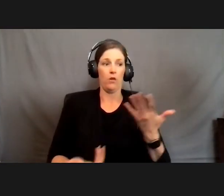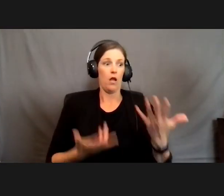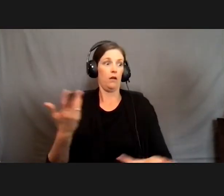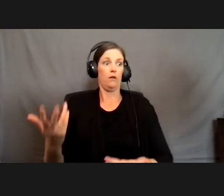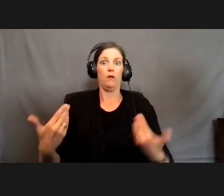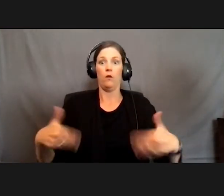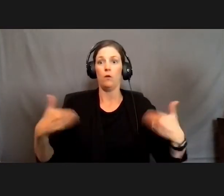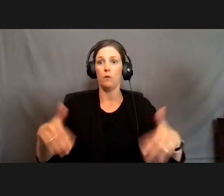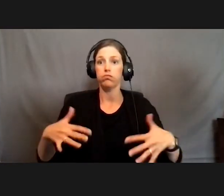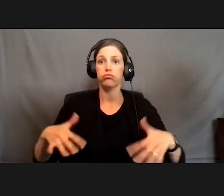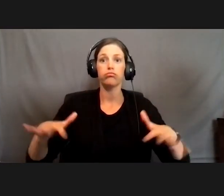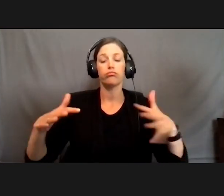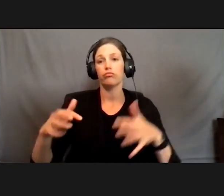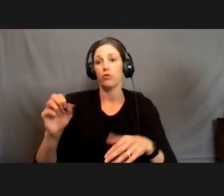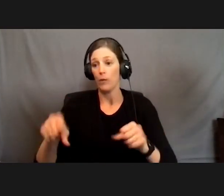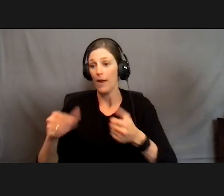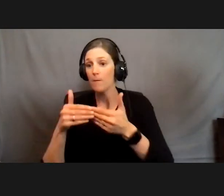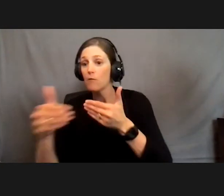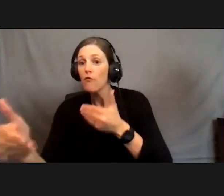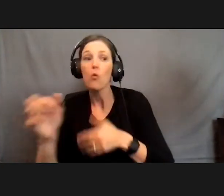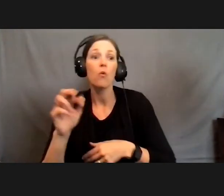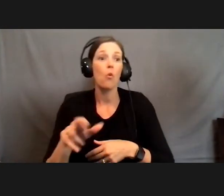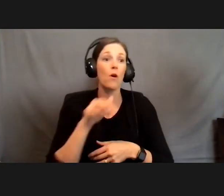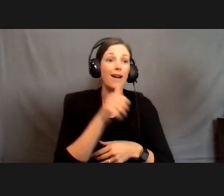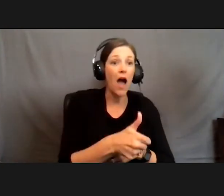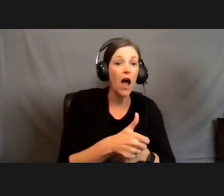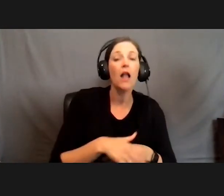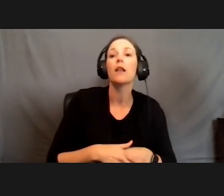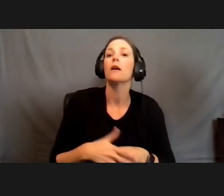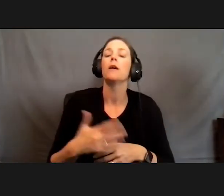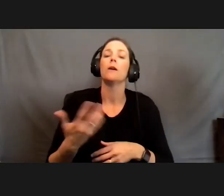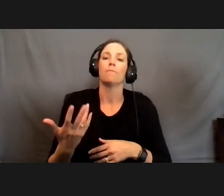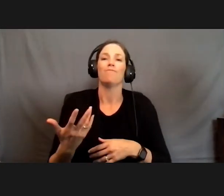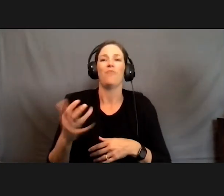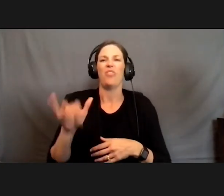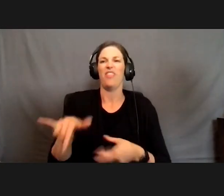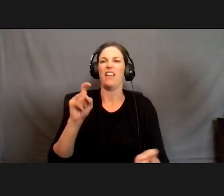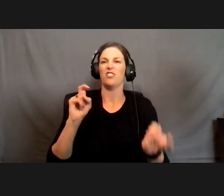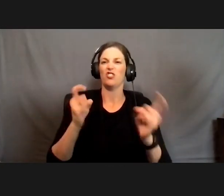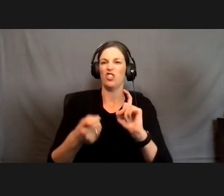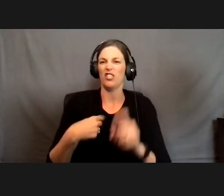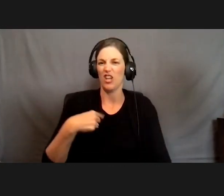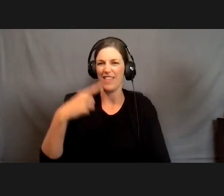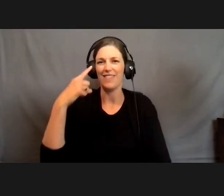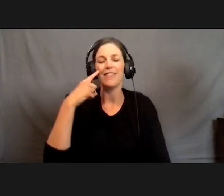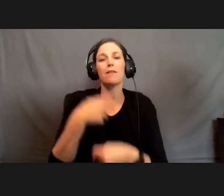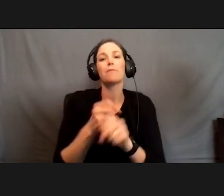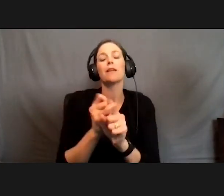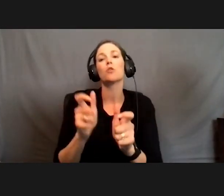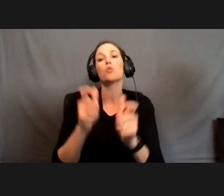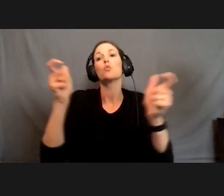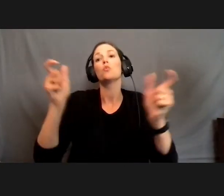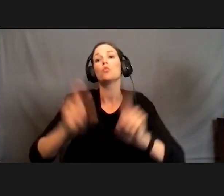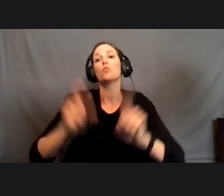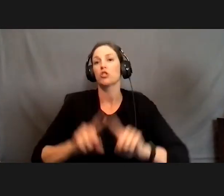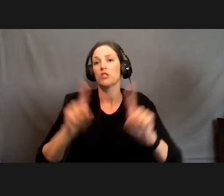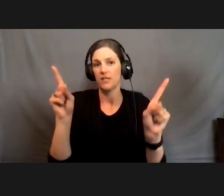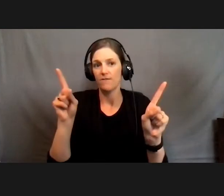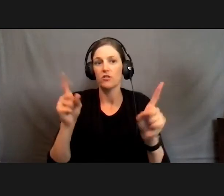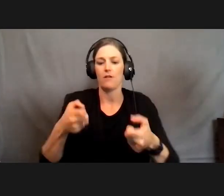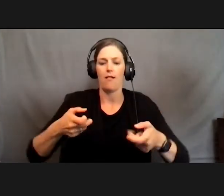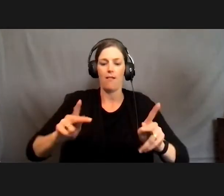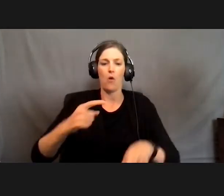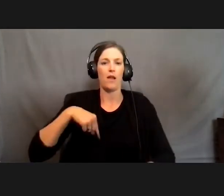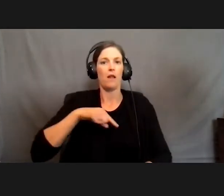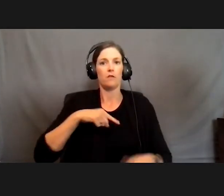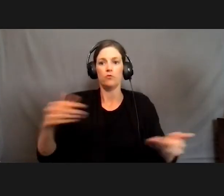go forward or not. And so that that change really, I think, makes a big difference in allowing us to